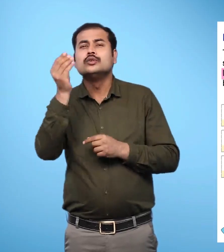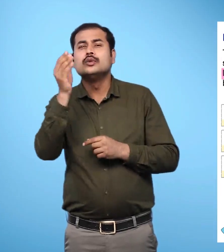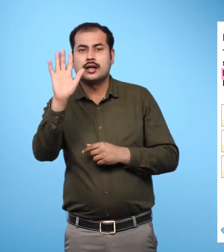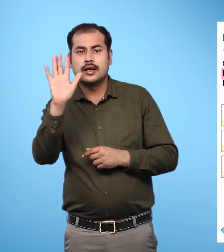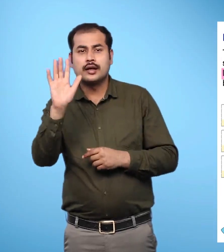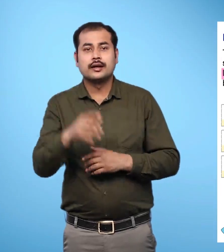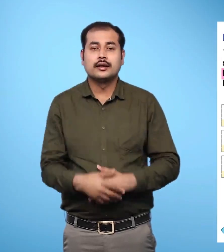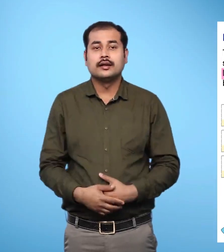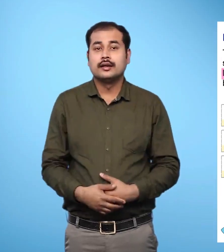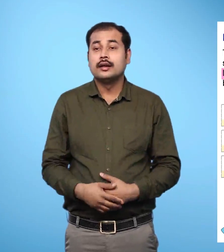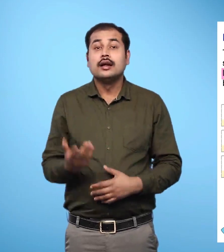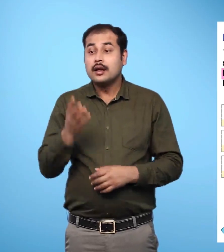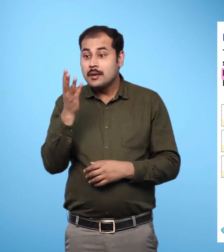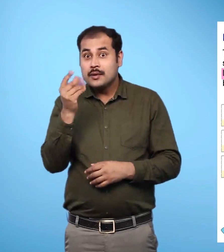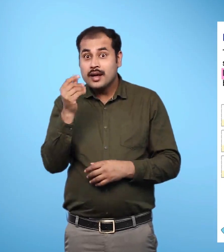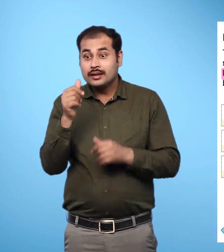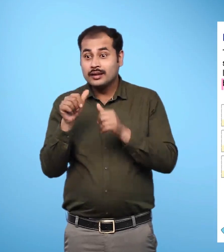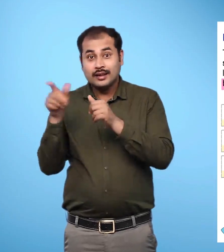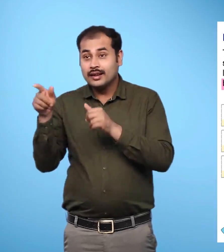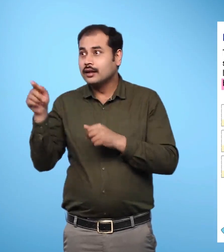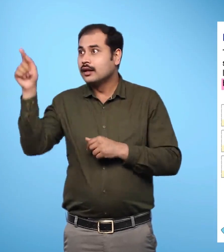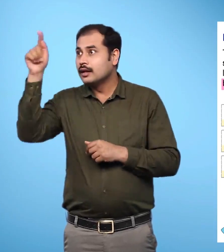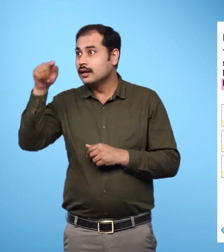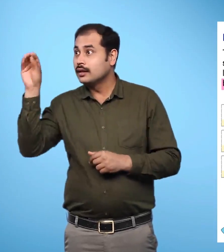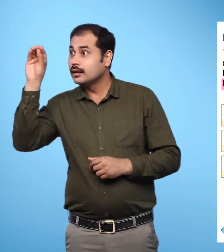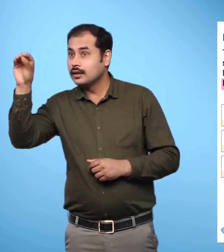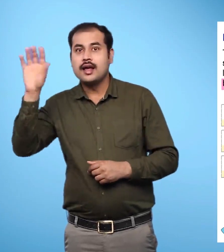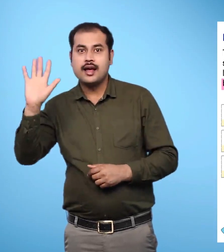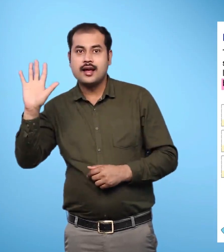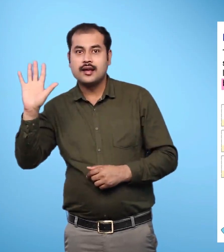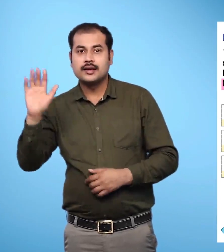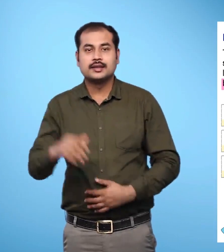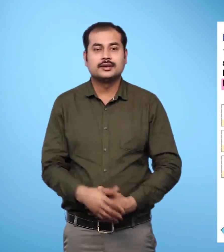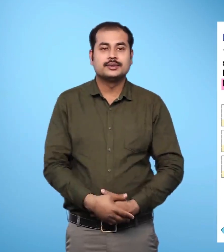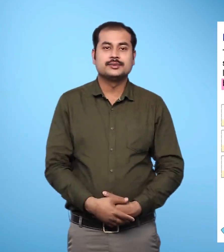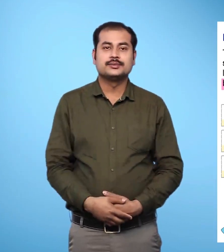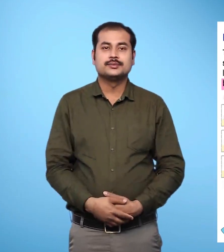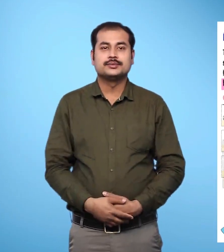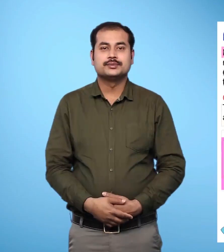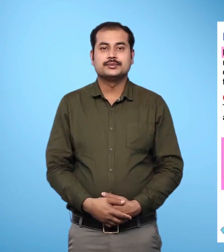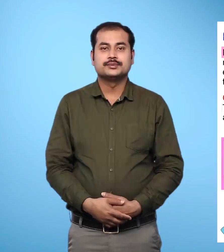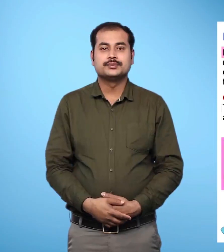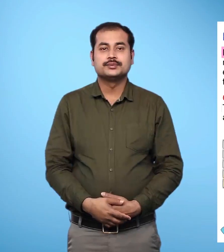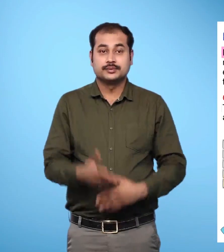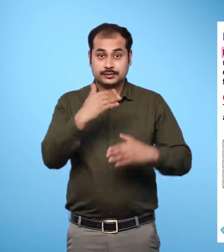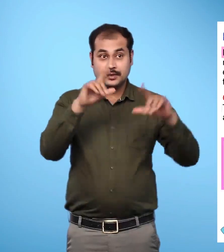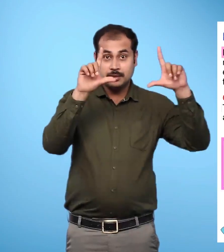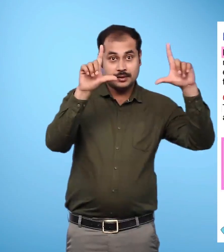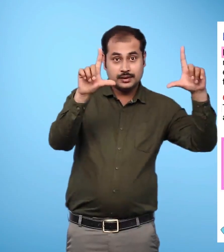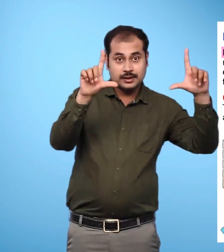Writing space is provided below the picture to write answers. Picture in part 1